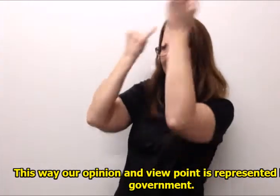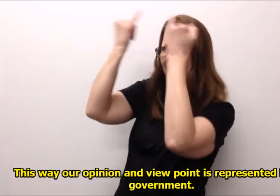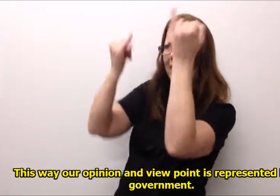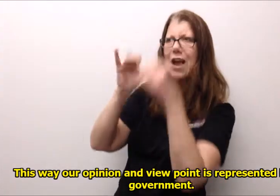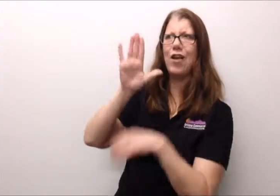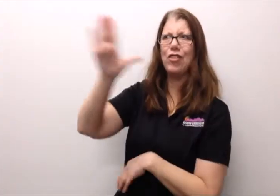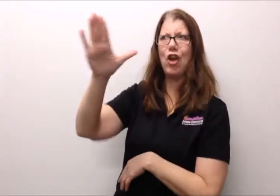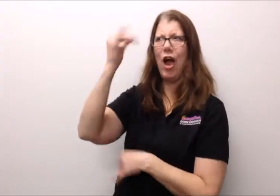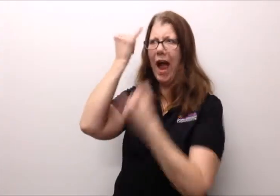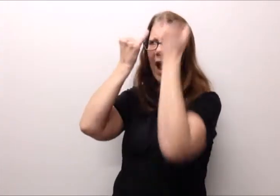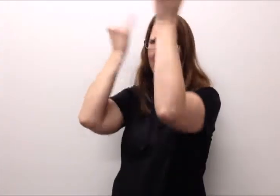the government